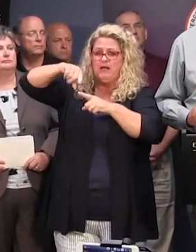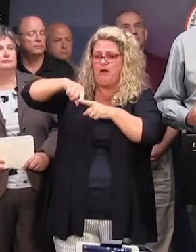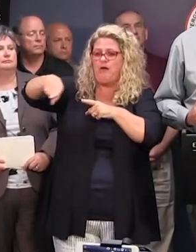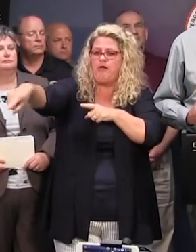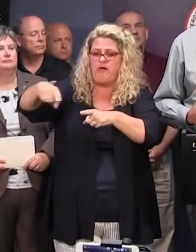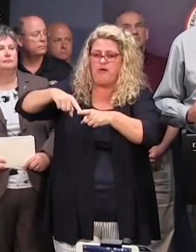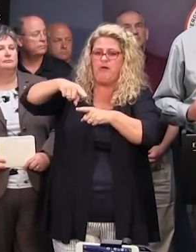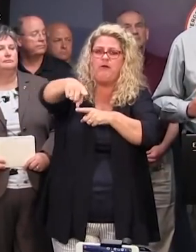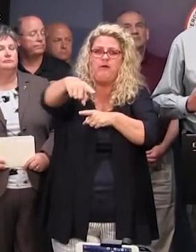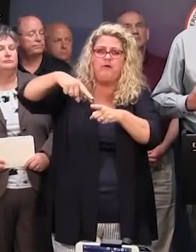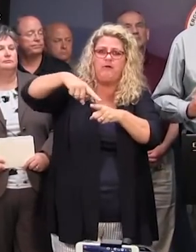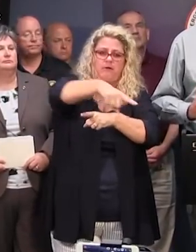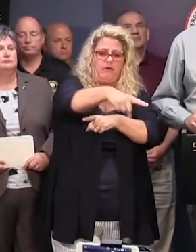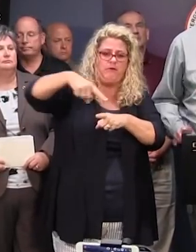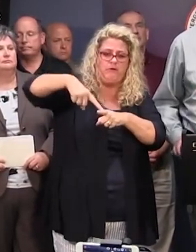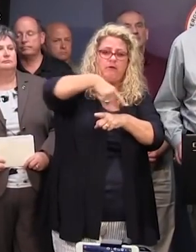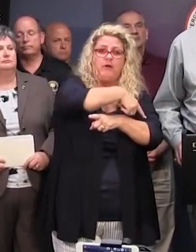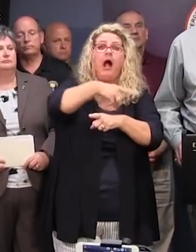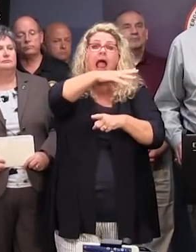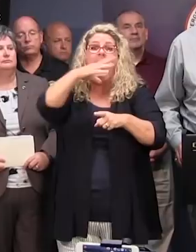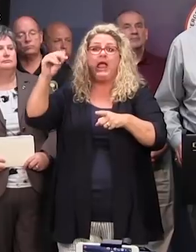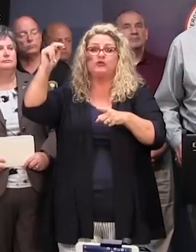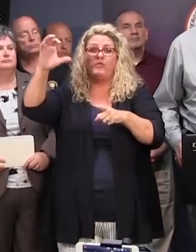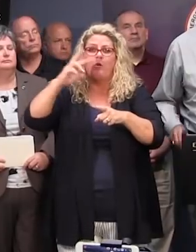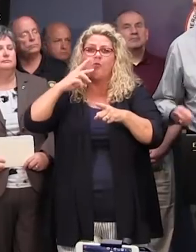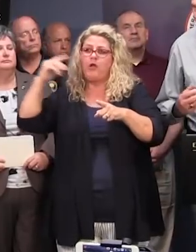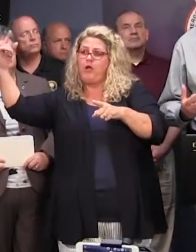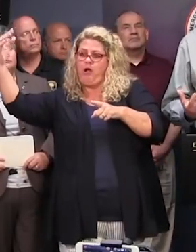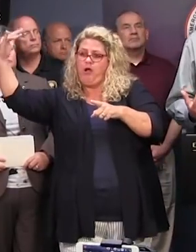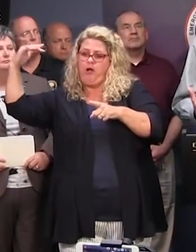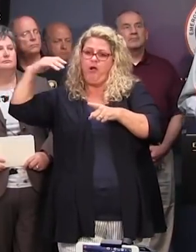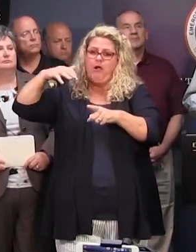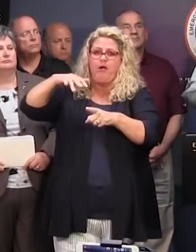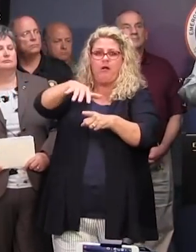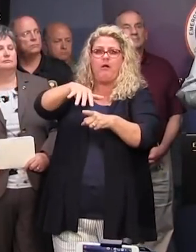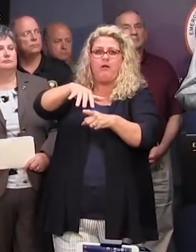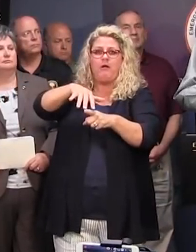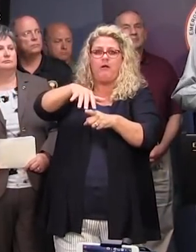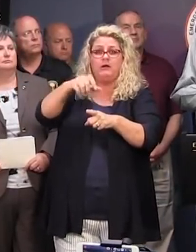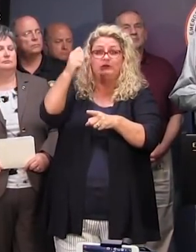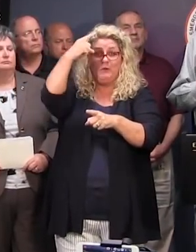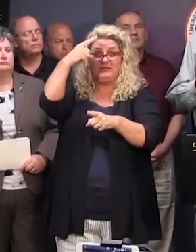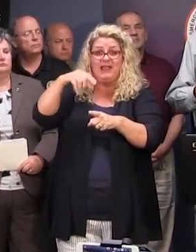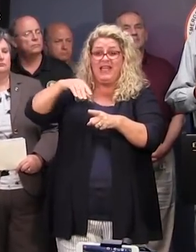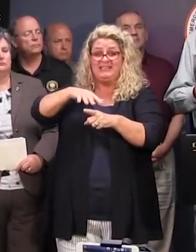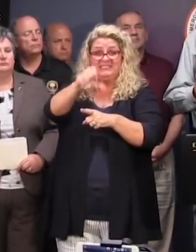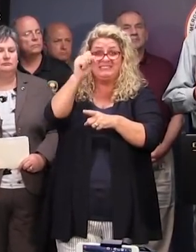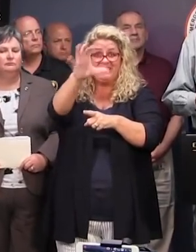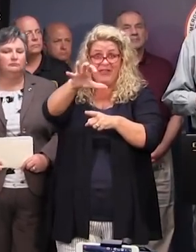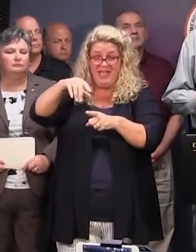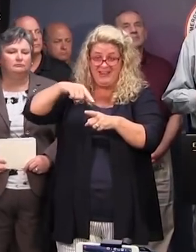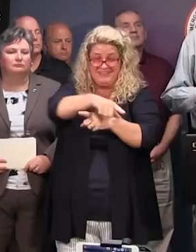receives a lot of flood water from the state of North Carolina. So not only will it have South Carolina affecting